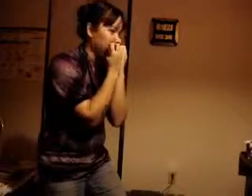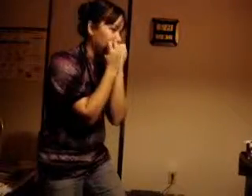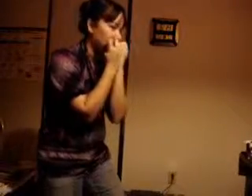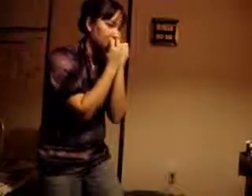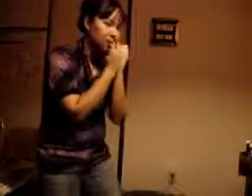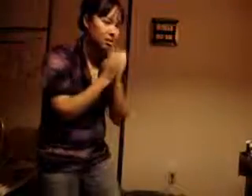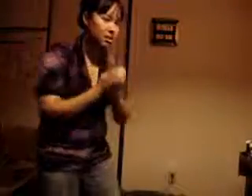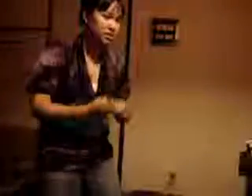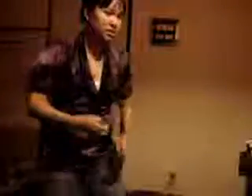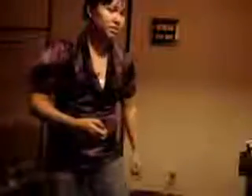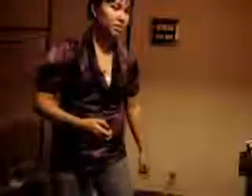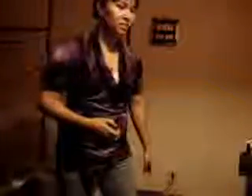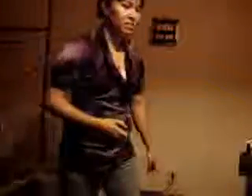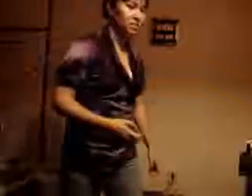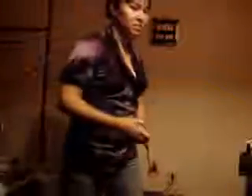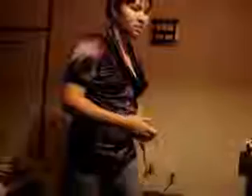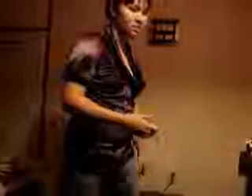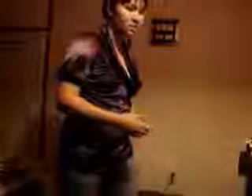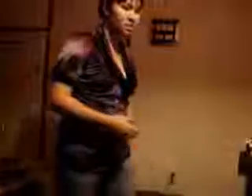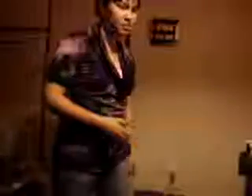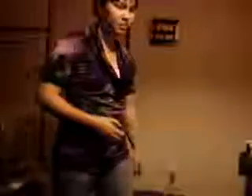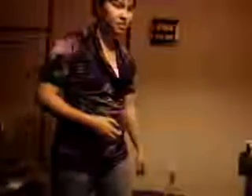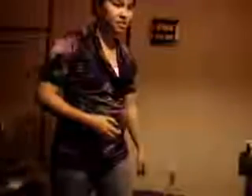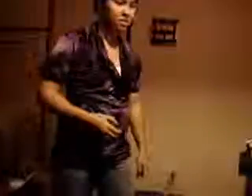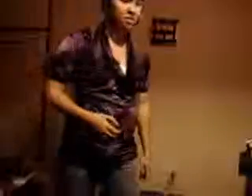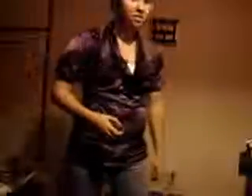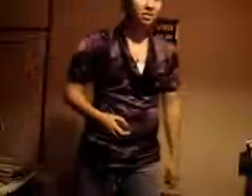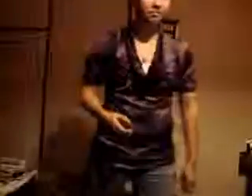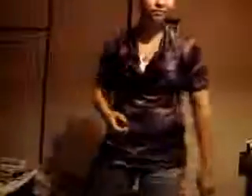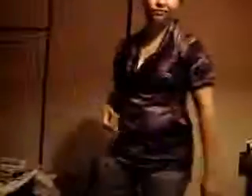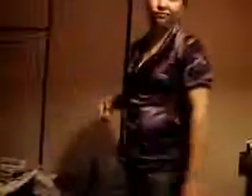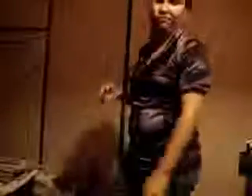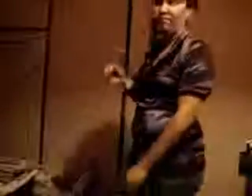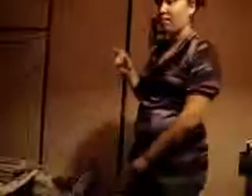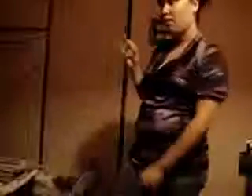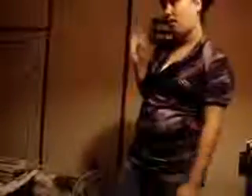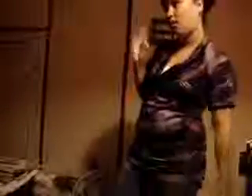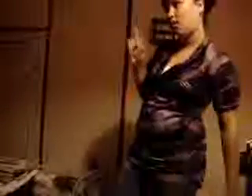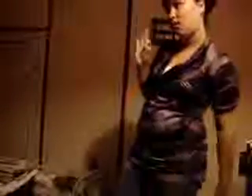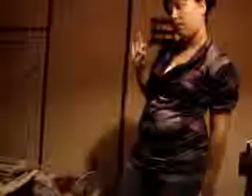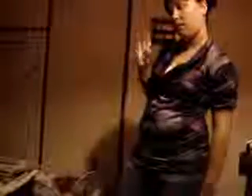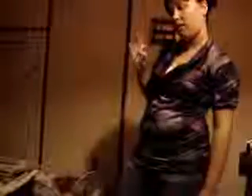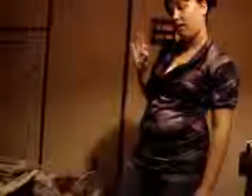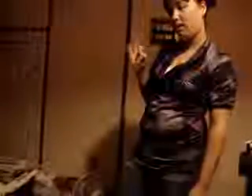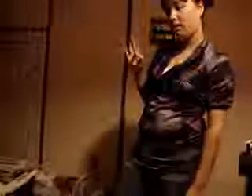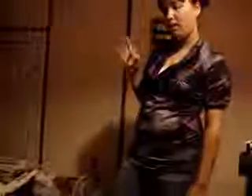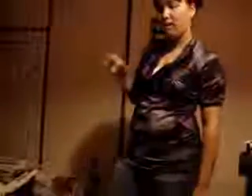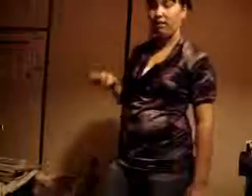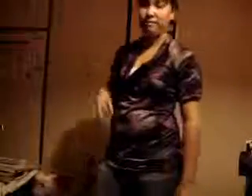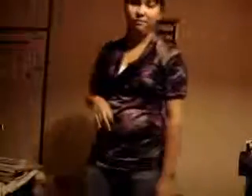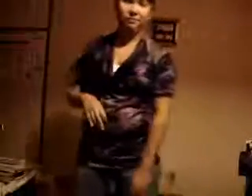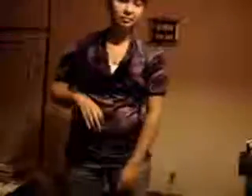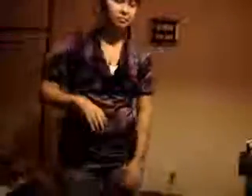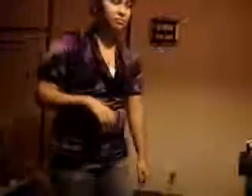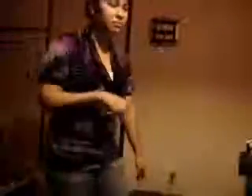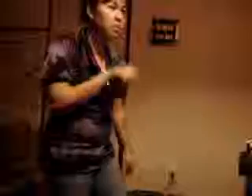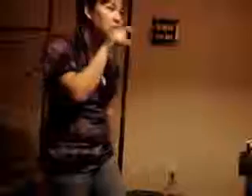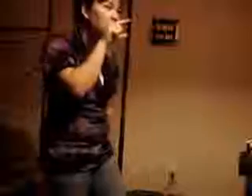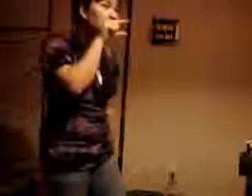I was so high I was